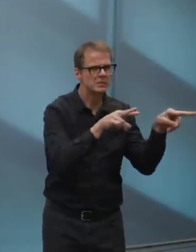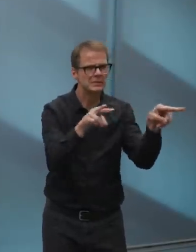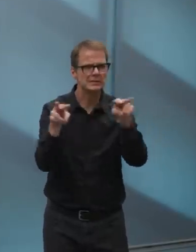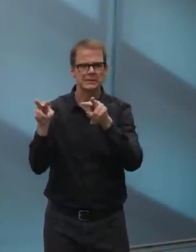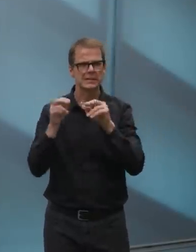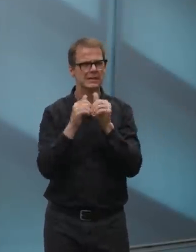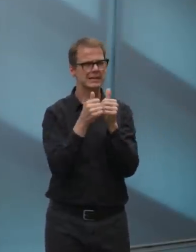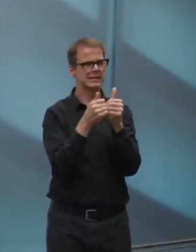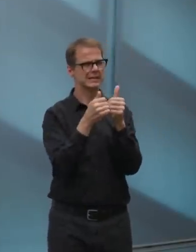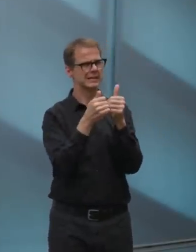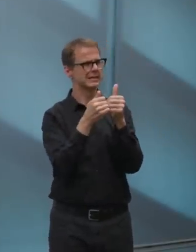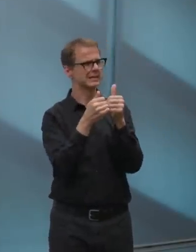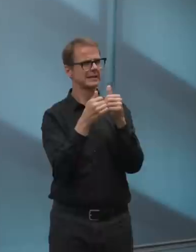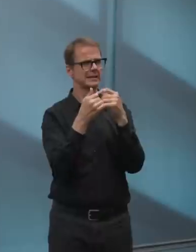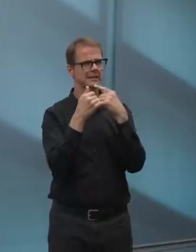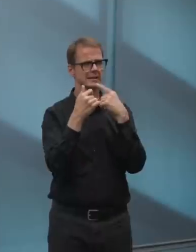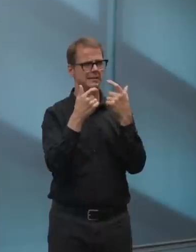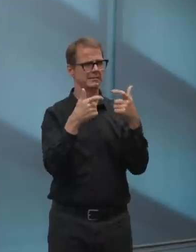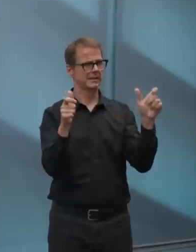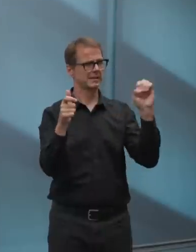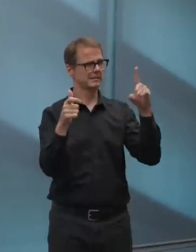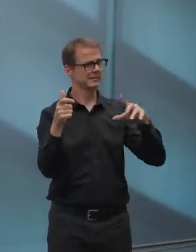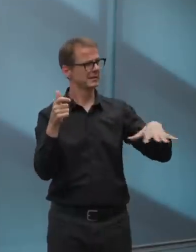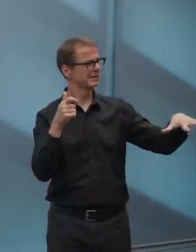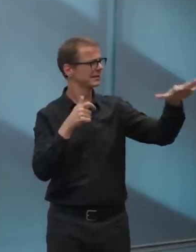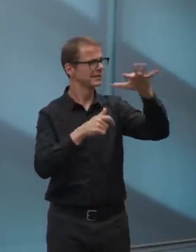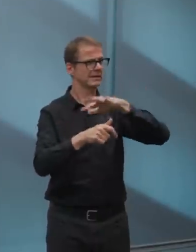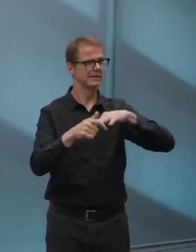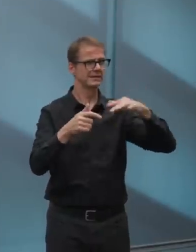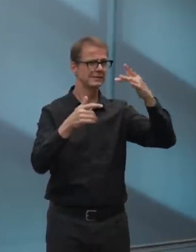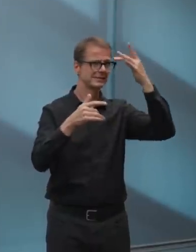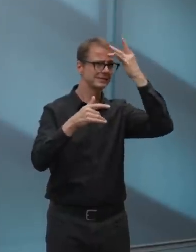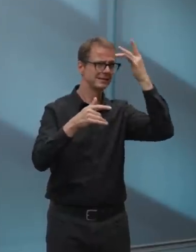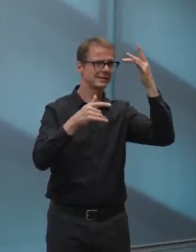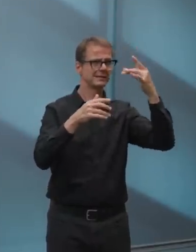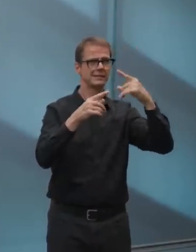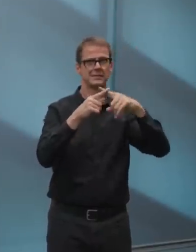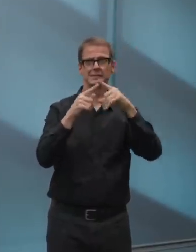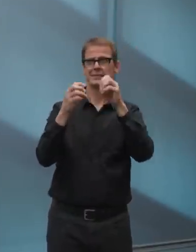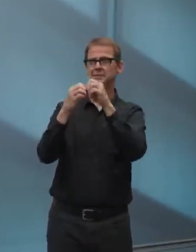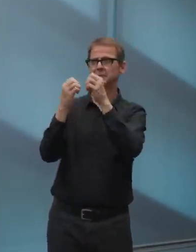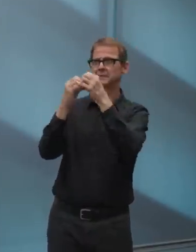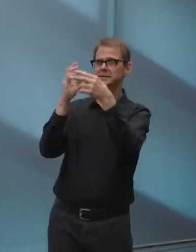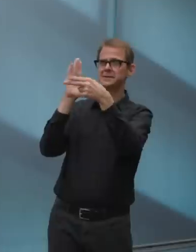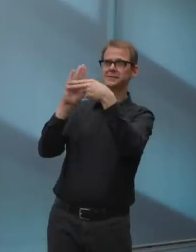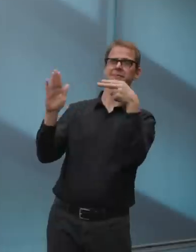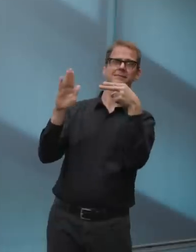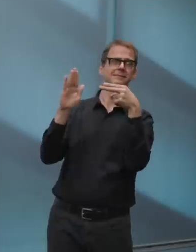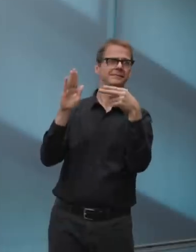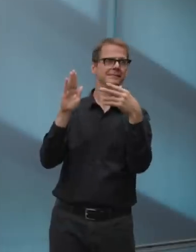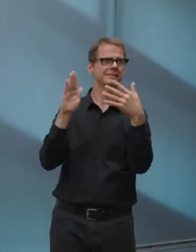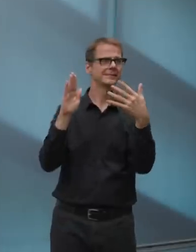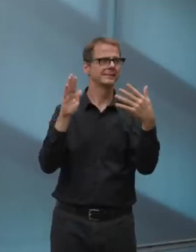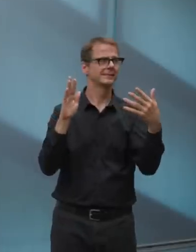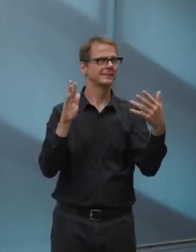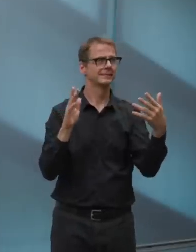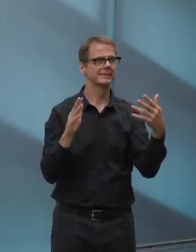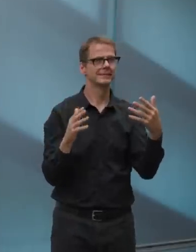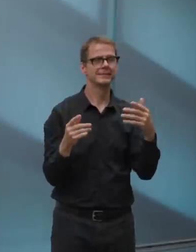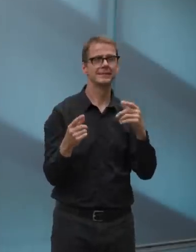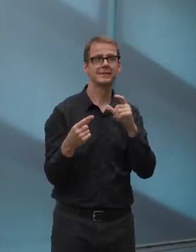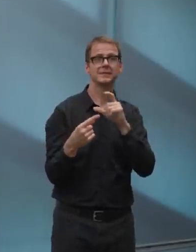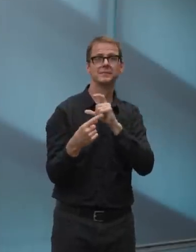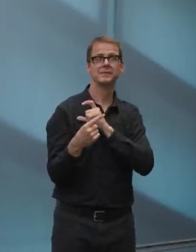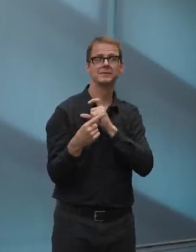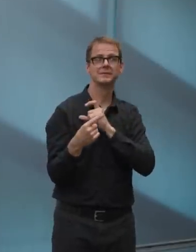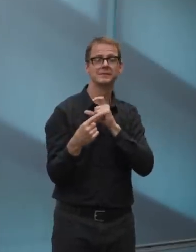in the middle of a pandemic, the local state of emergency. You know, are you going to, are people, are peace officers simply going to be driving by? Are you going